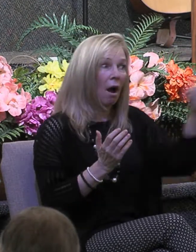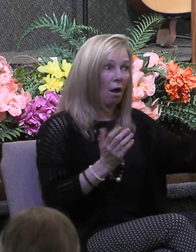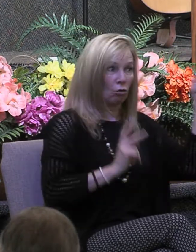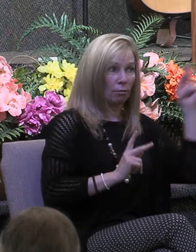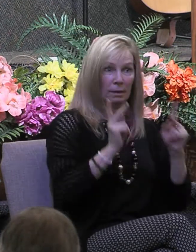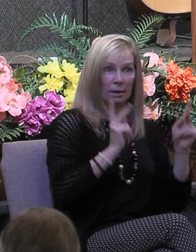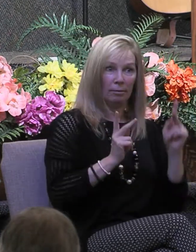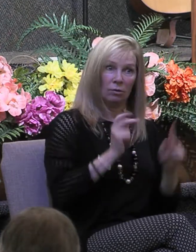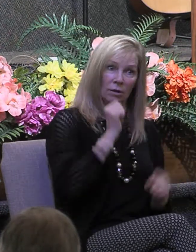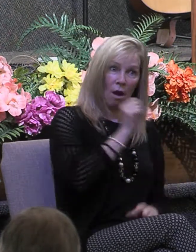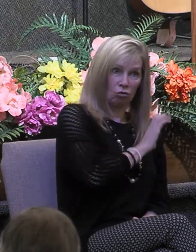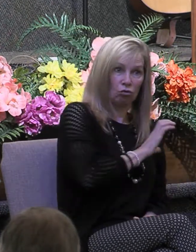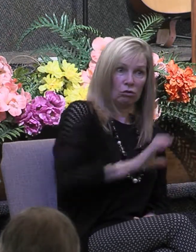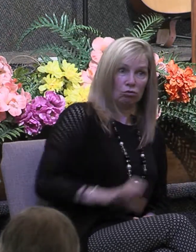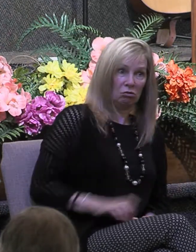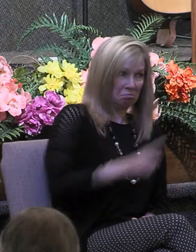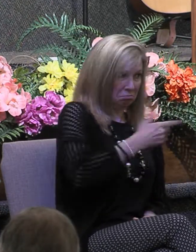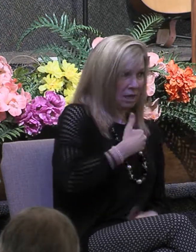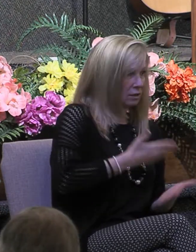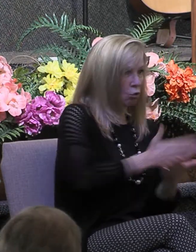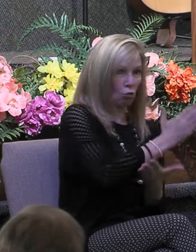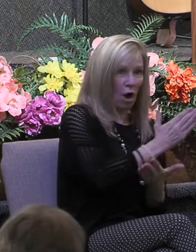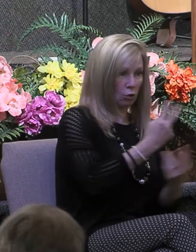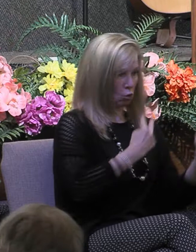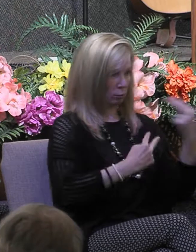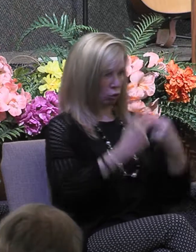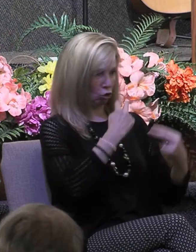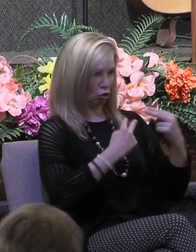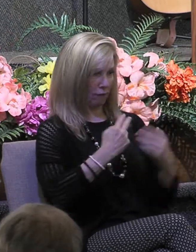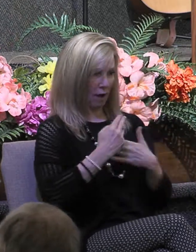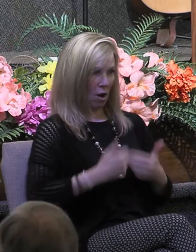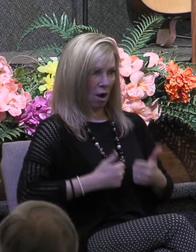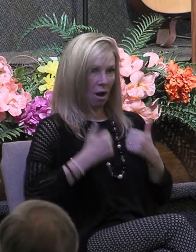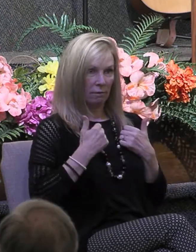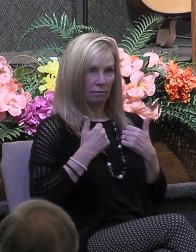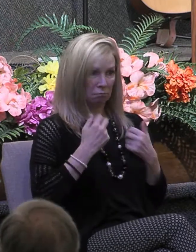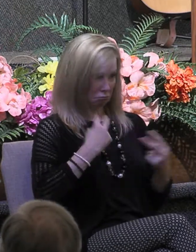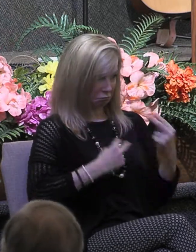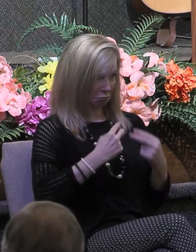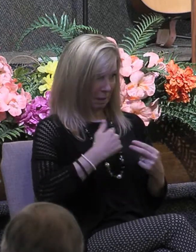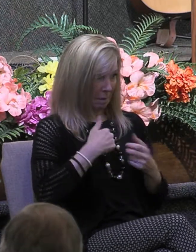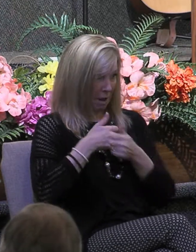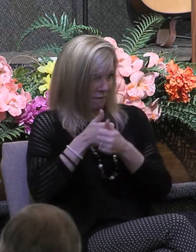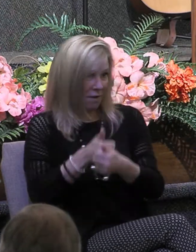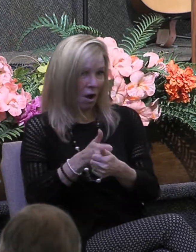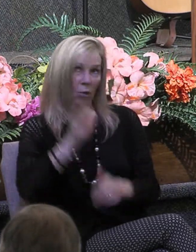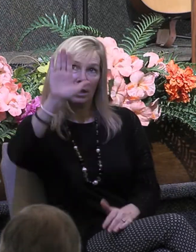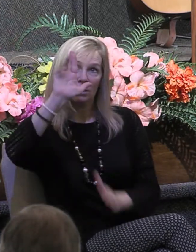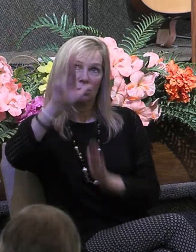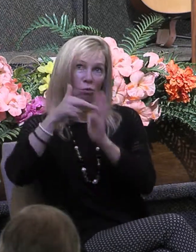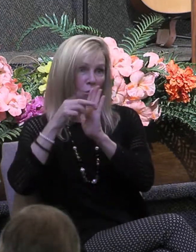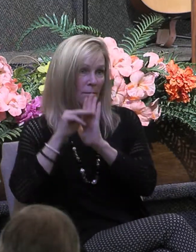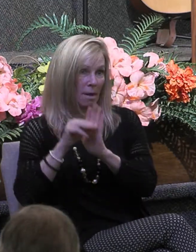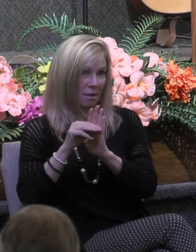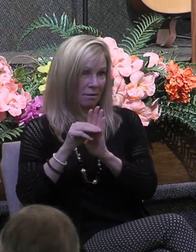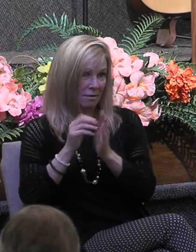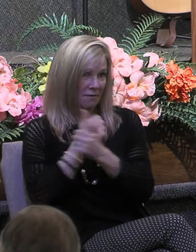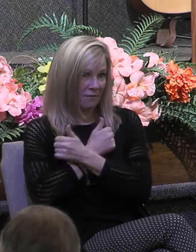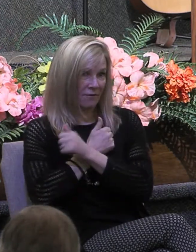to observe our lives, to see if we are following his model of love. See, how we treat